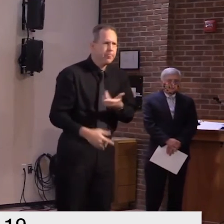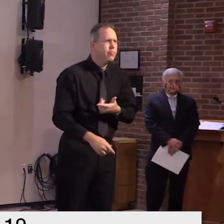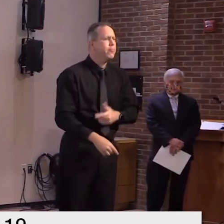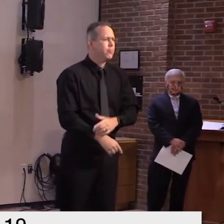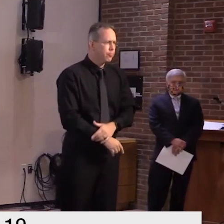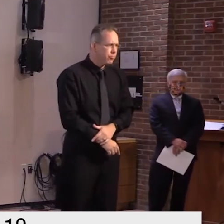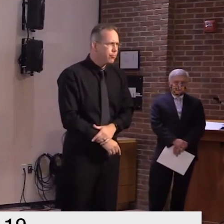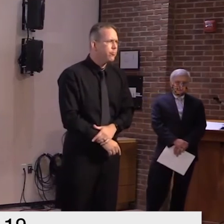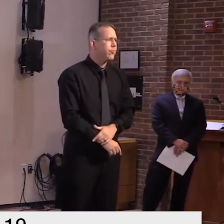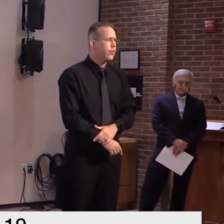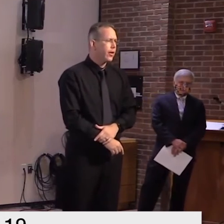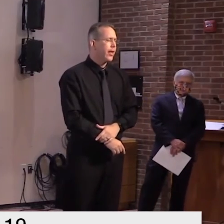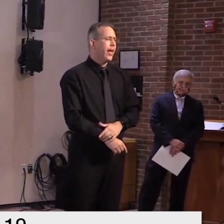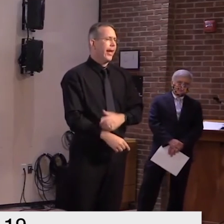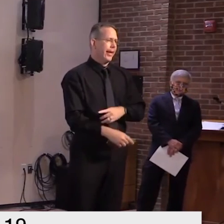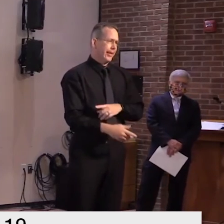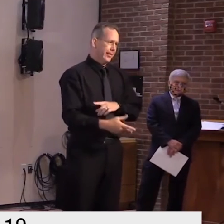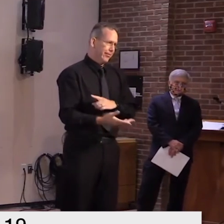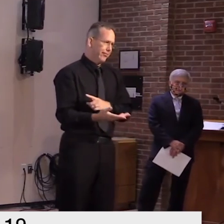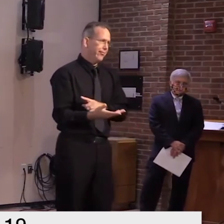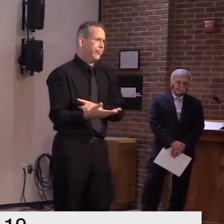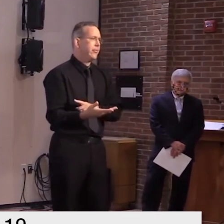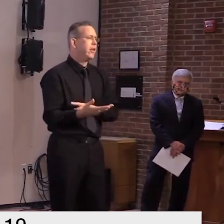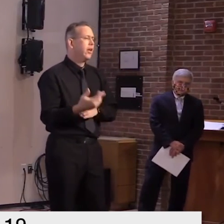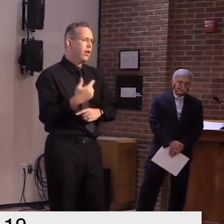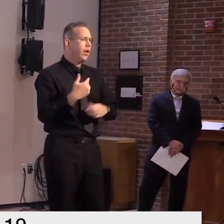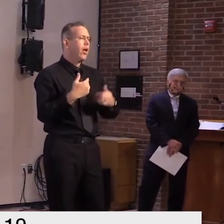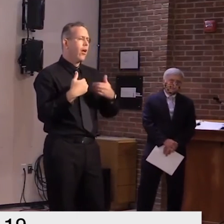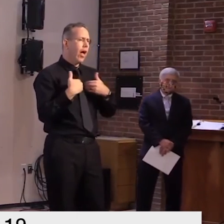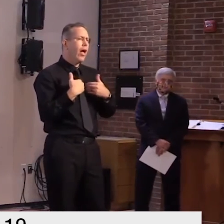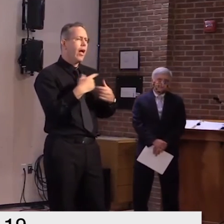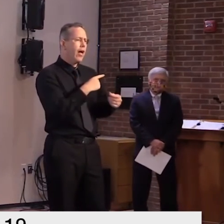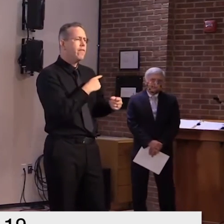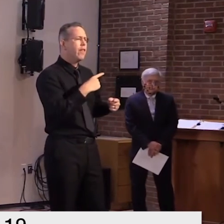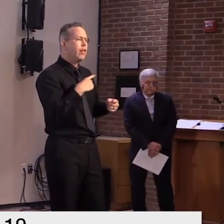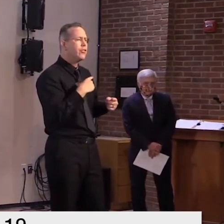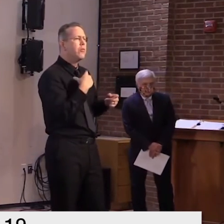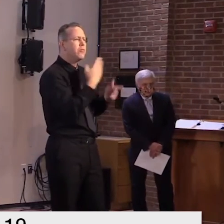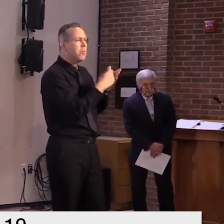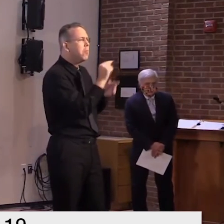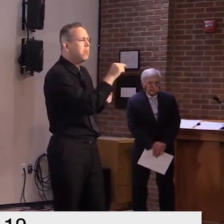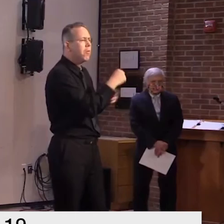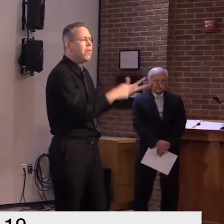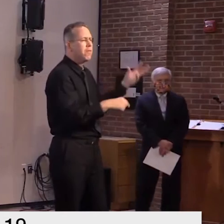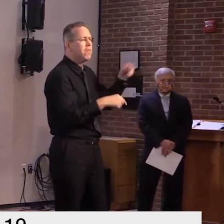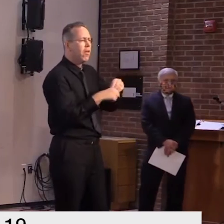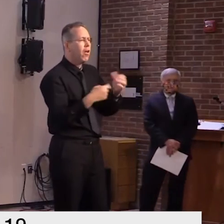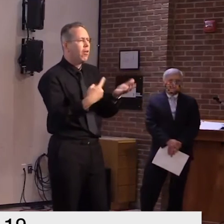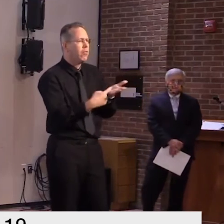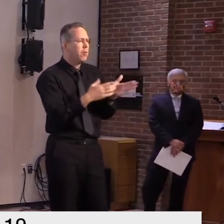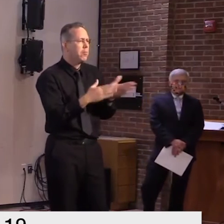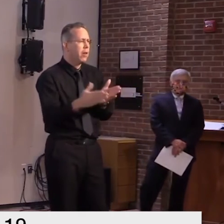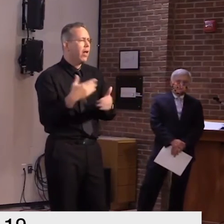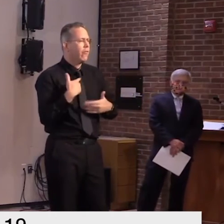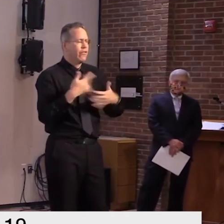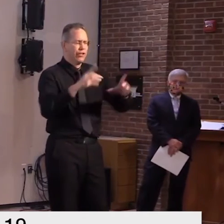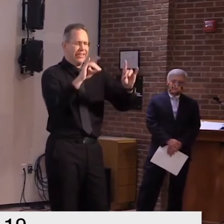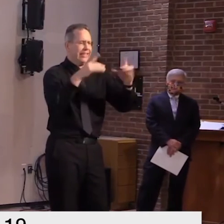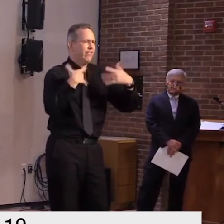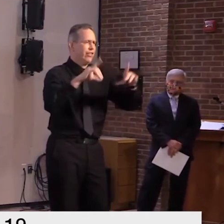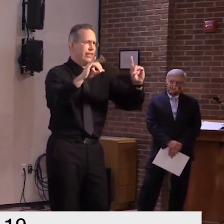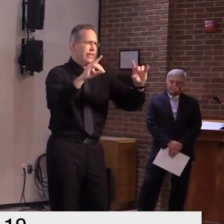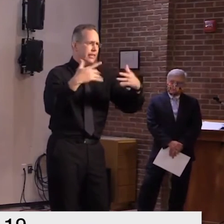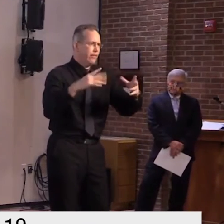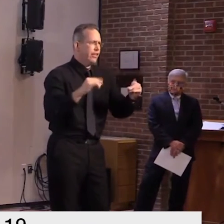let's get the money out the door let's get it in the hands of of those who are going to provide the jobs and opportunities and and trying to uh survive uh